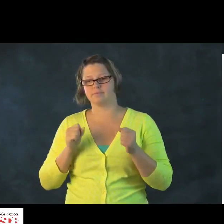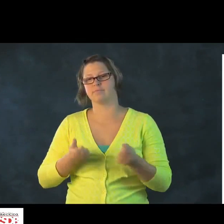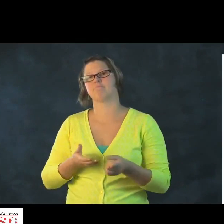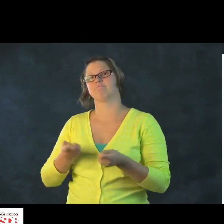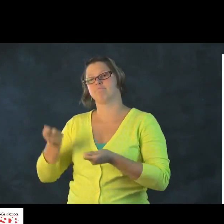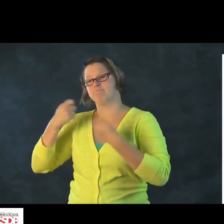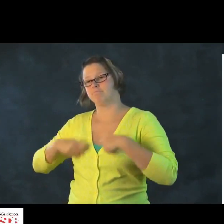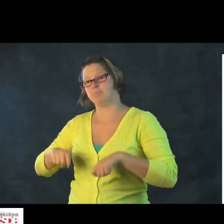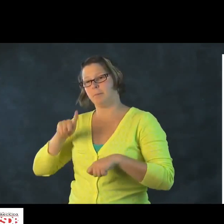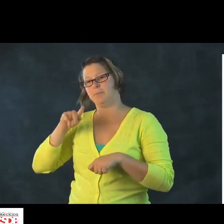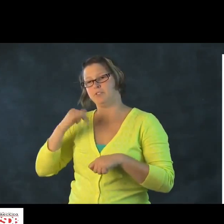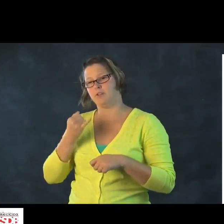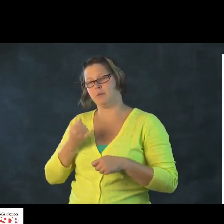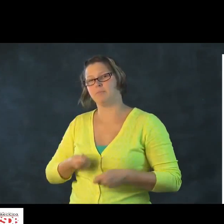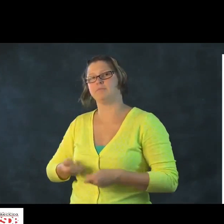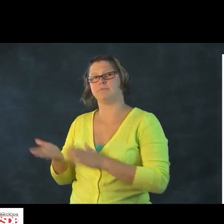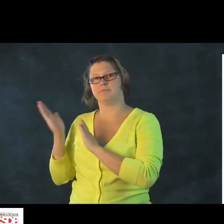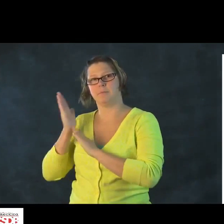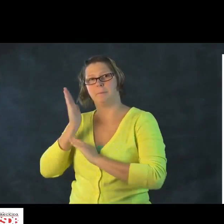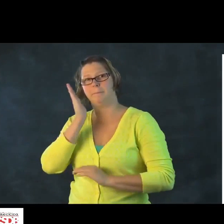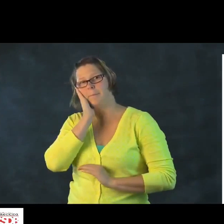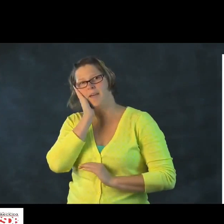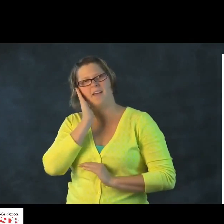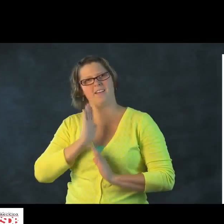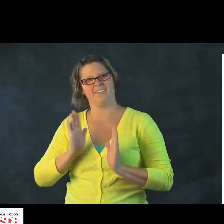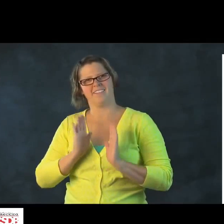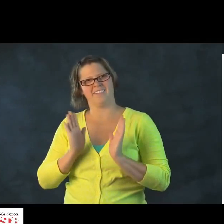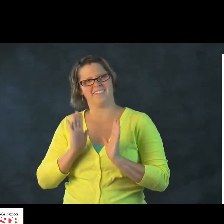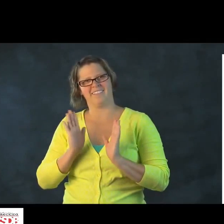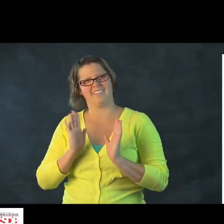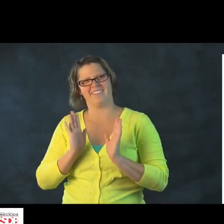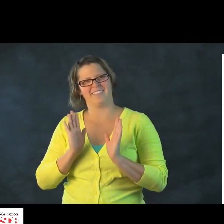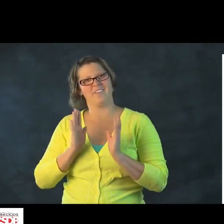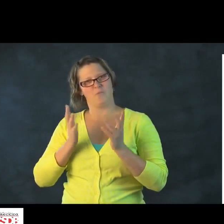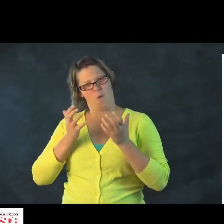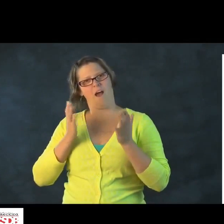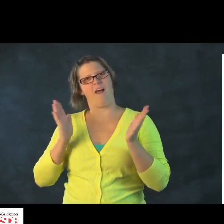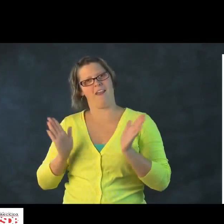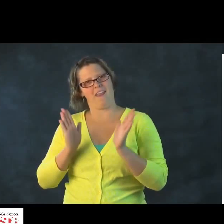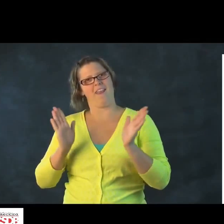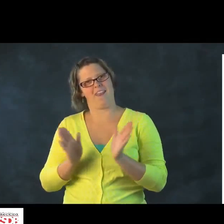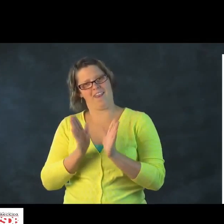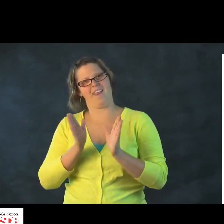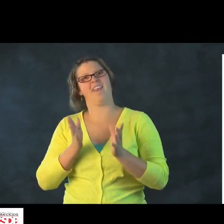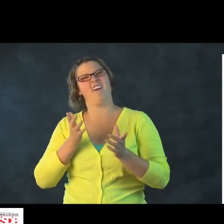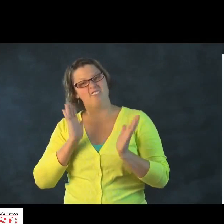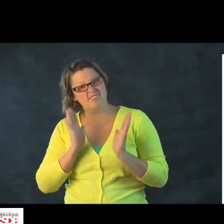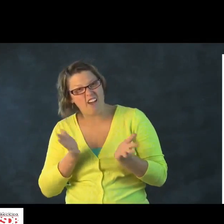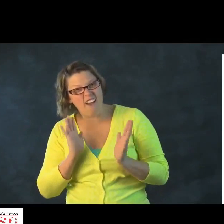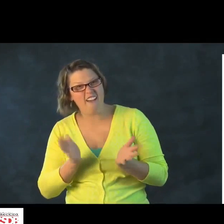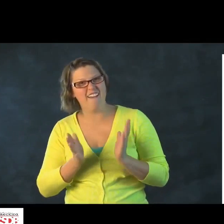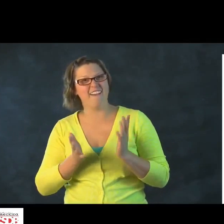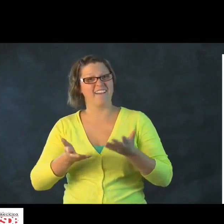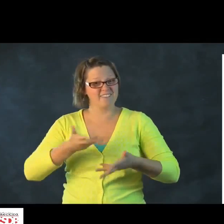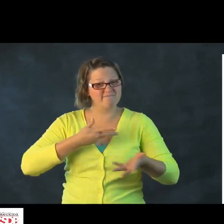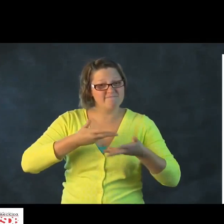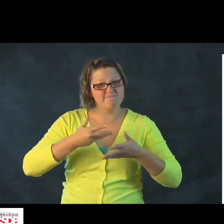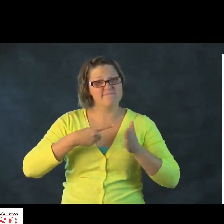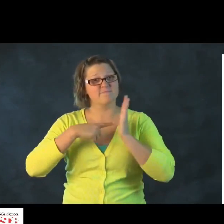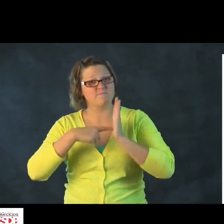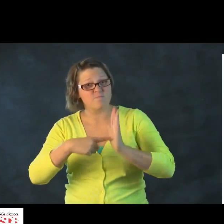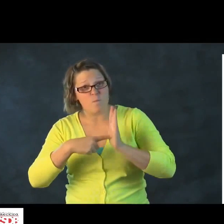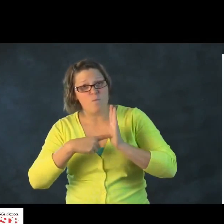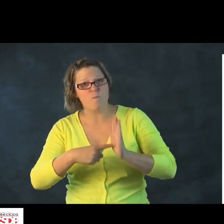You don't want to just make it so simple when it comes to bath time. Put them in the bath. Okay, time to put your pajamas on. Okay, time for bed. No, no, no. You want to